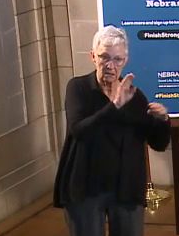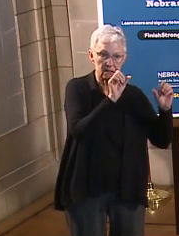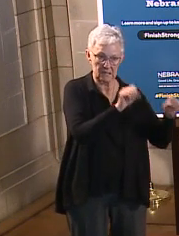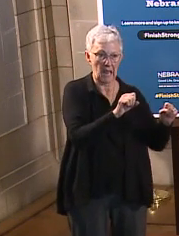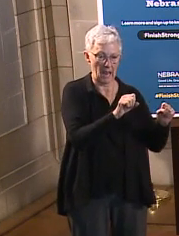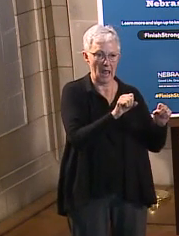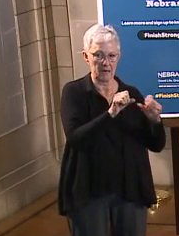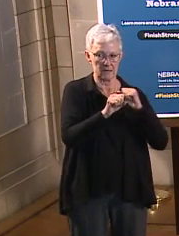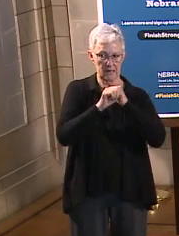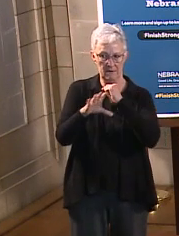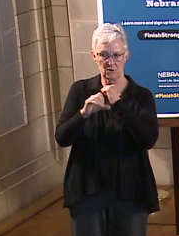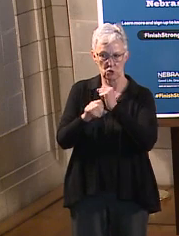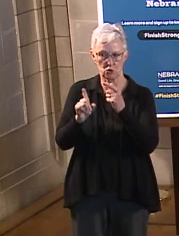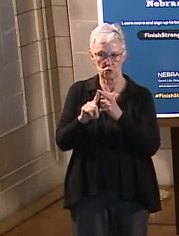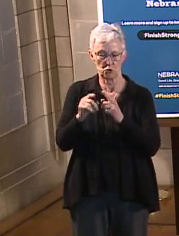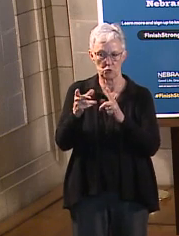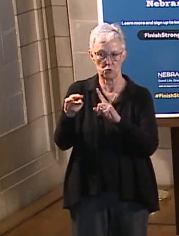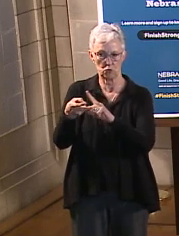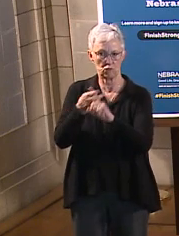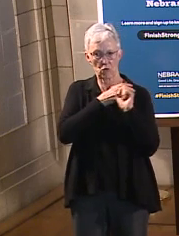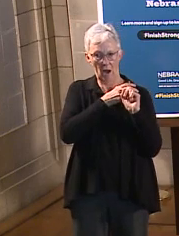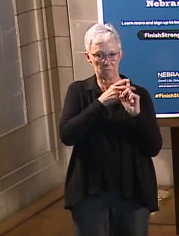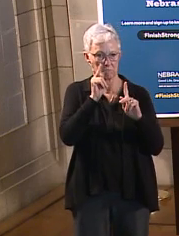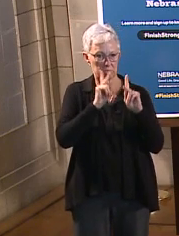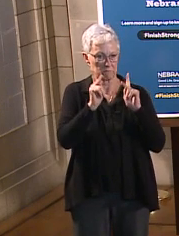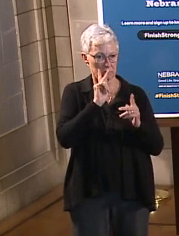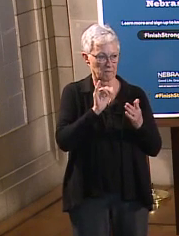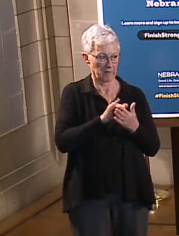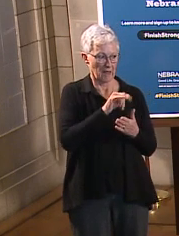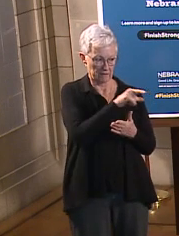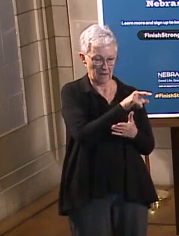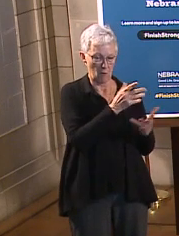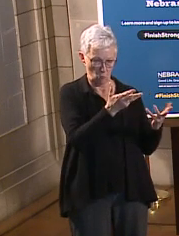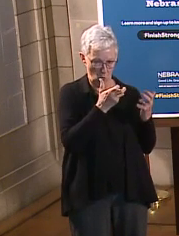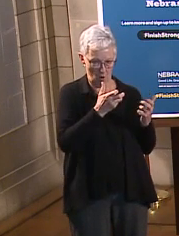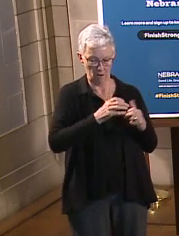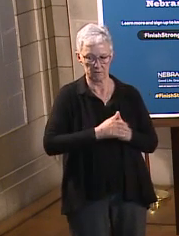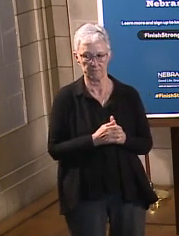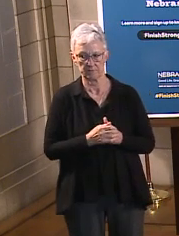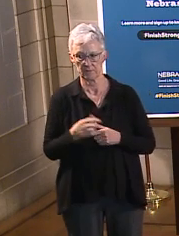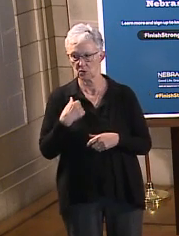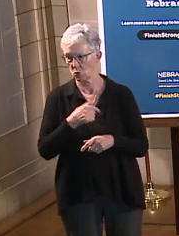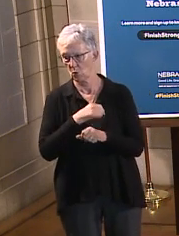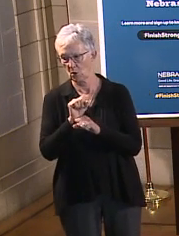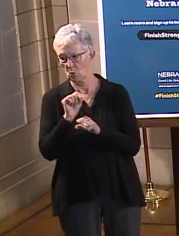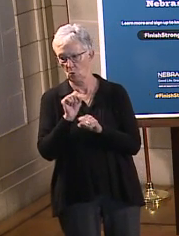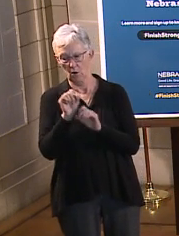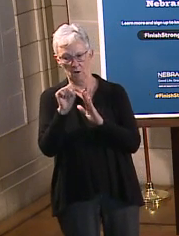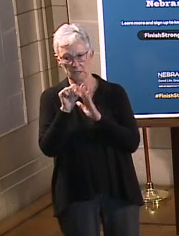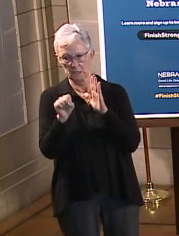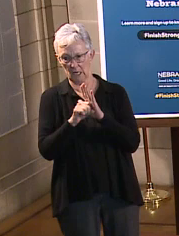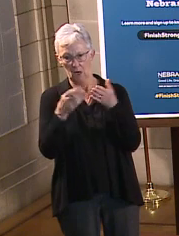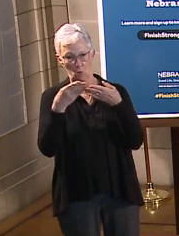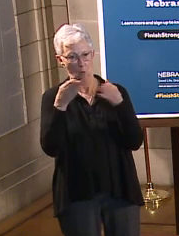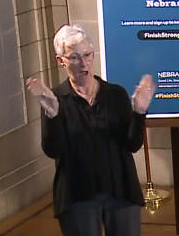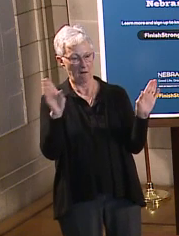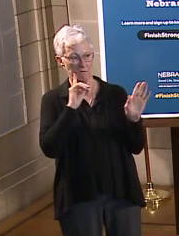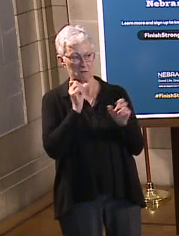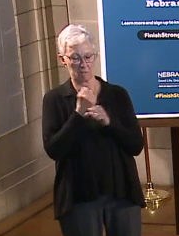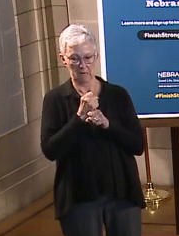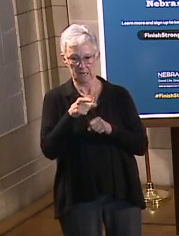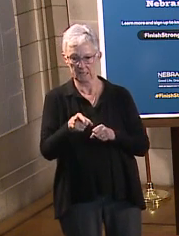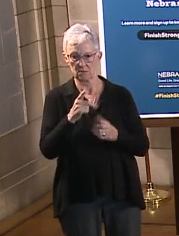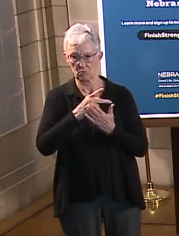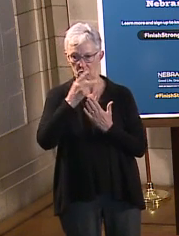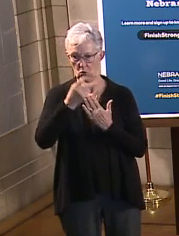Our department looks forward to working with employers and industries statewide to bring this program to fruition. Interested parties are encouraged